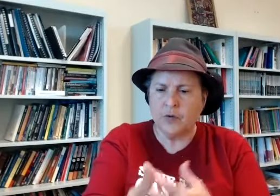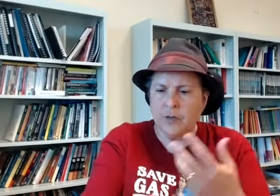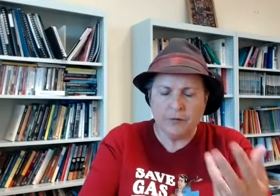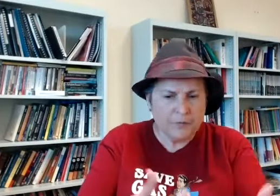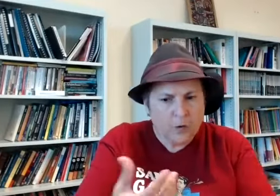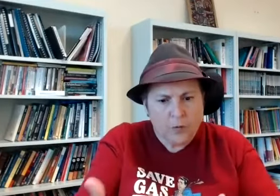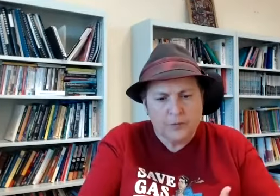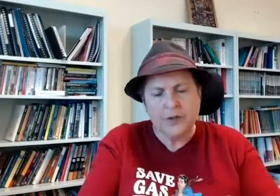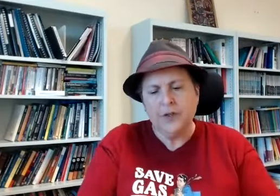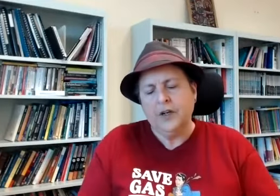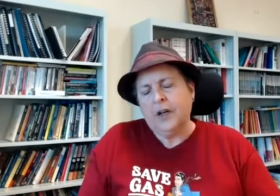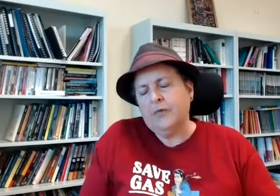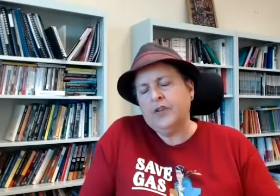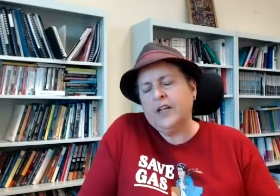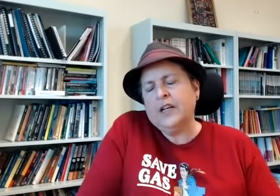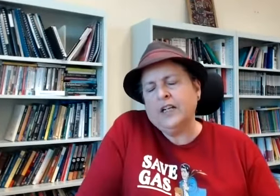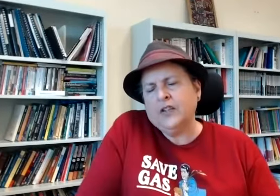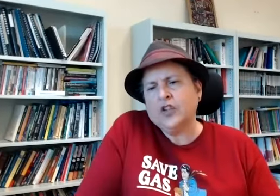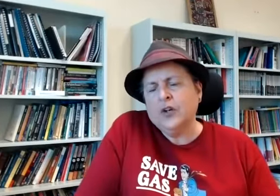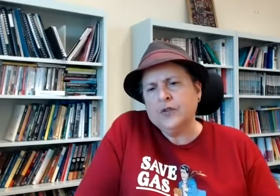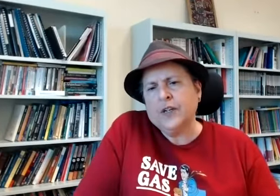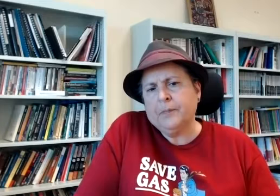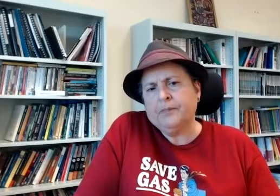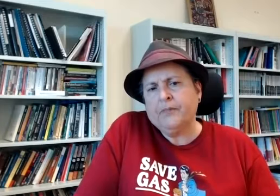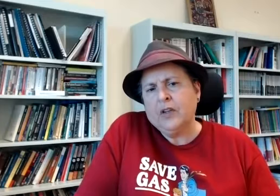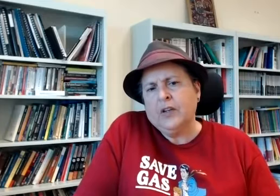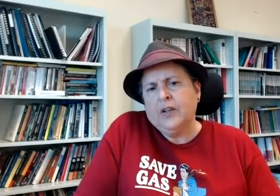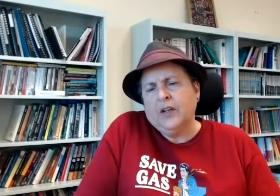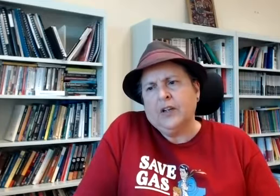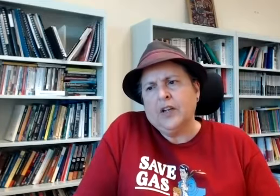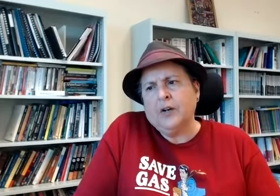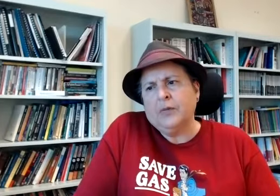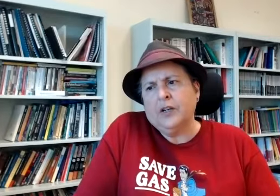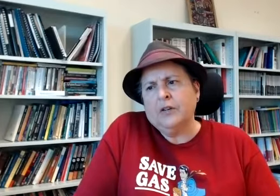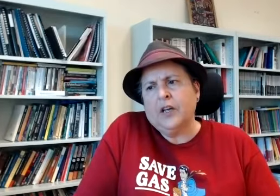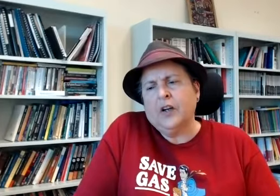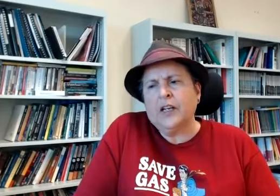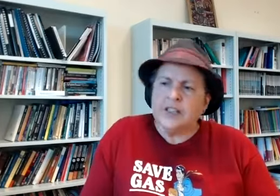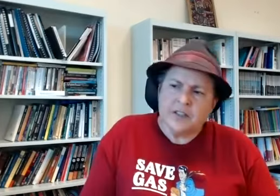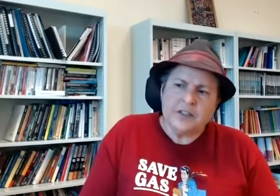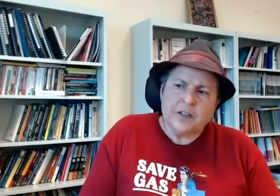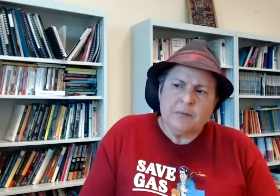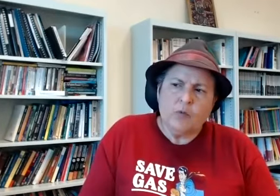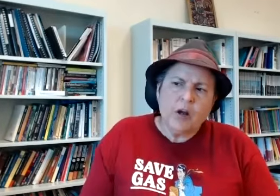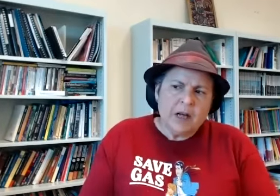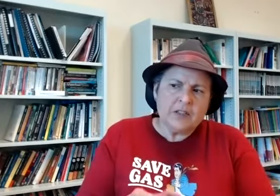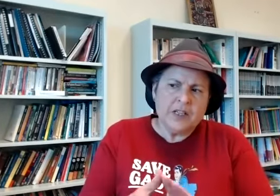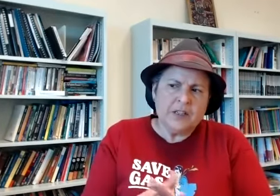performed um within any of the shows um and and and and i guess that's um why i'm asking this